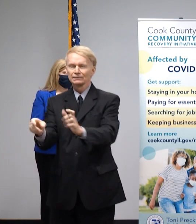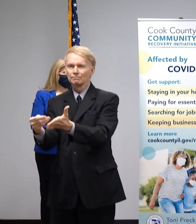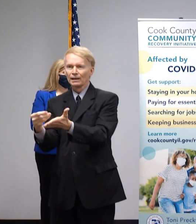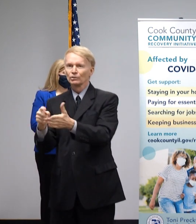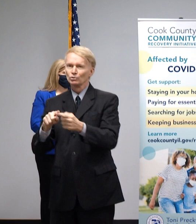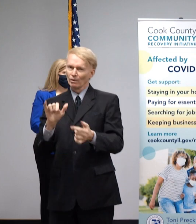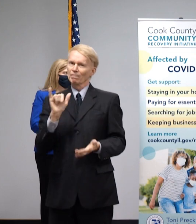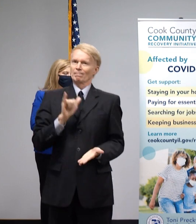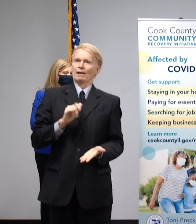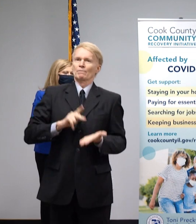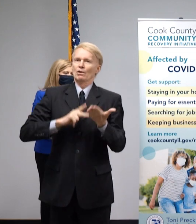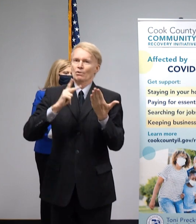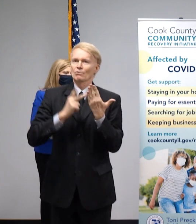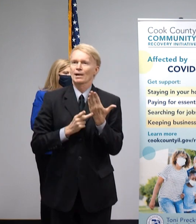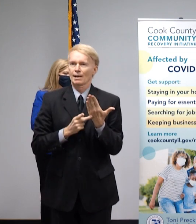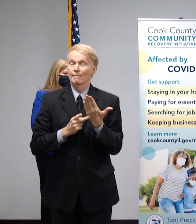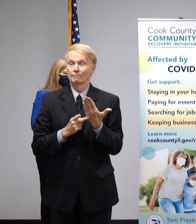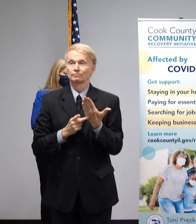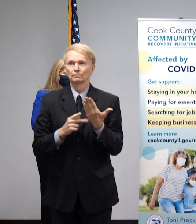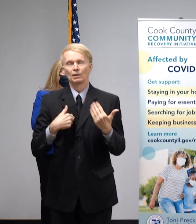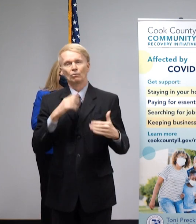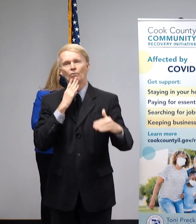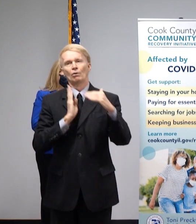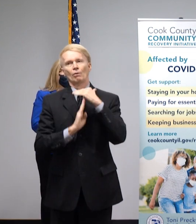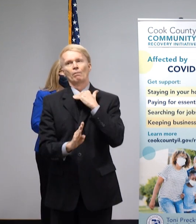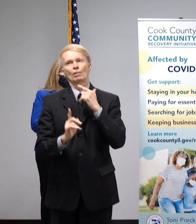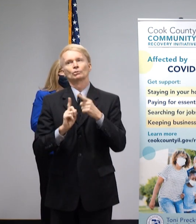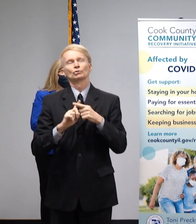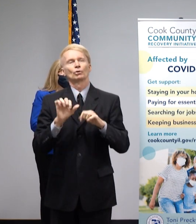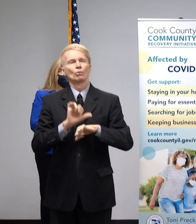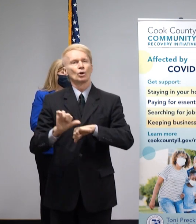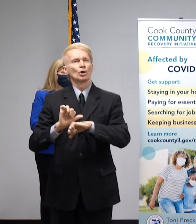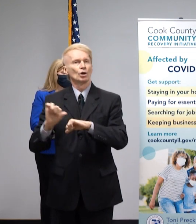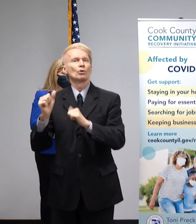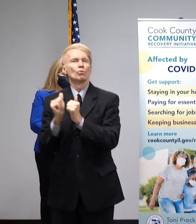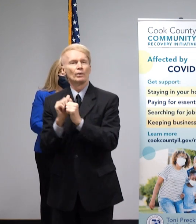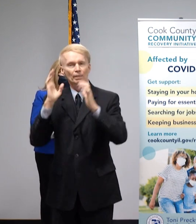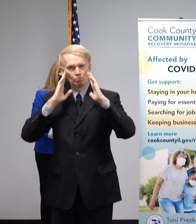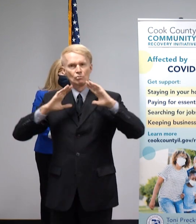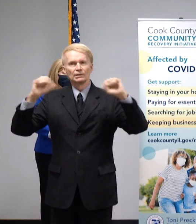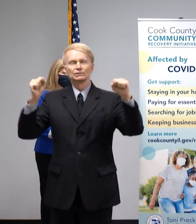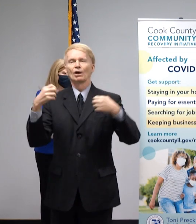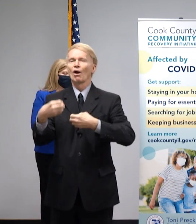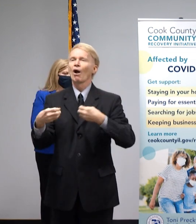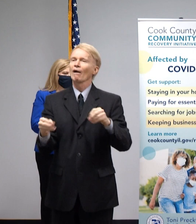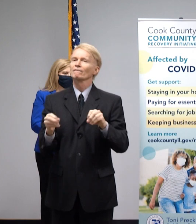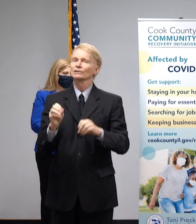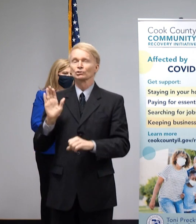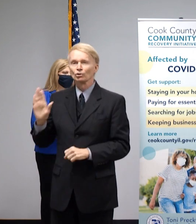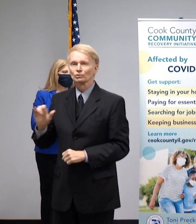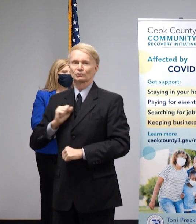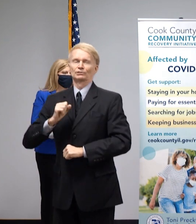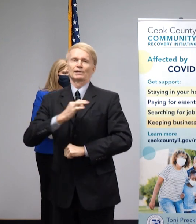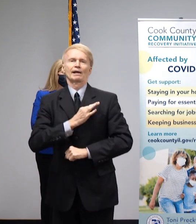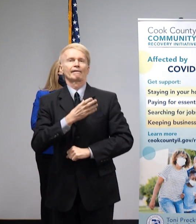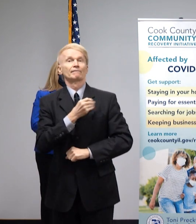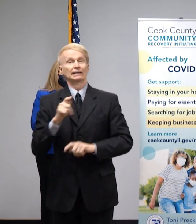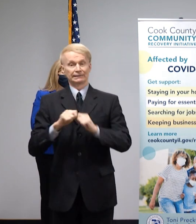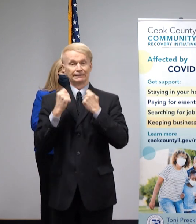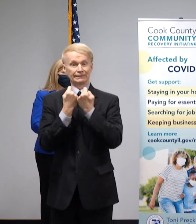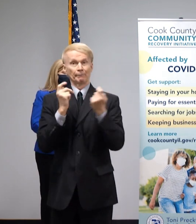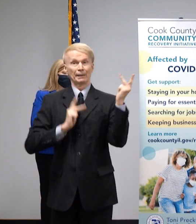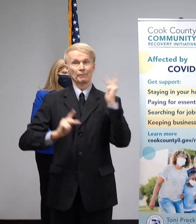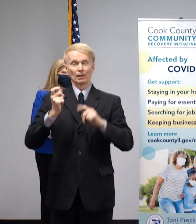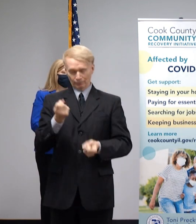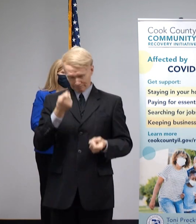initiative. It has been a humbling honor to work with the President's office and her administration and a team of people that realize that Cook